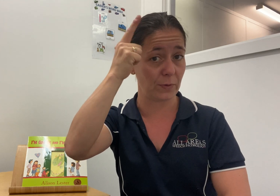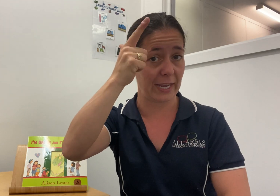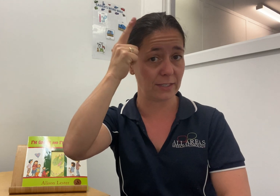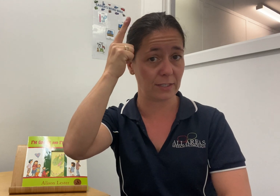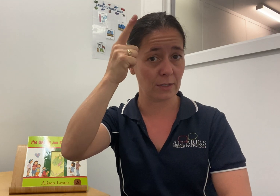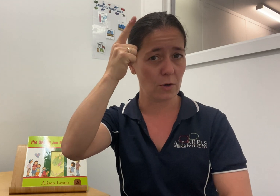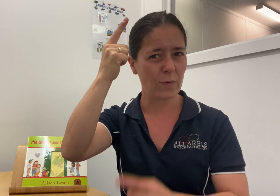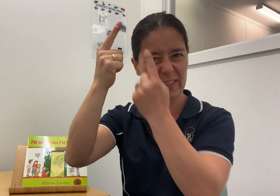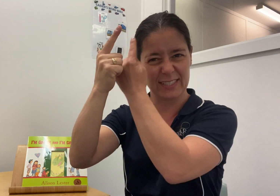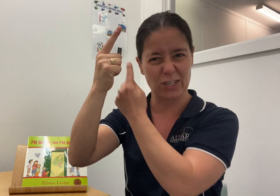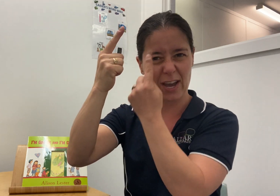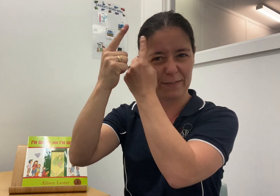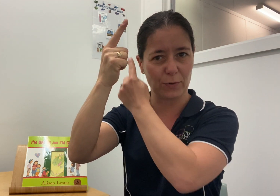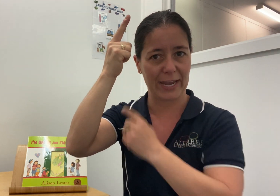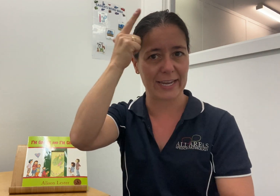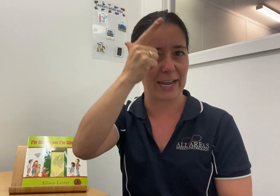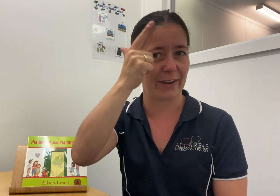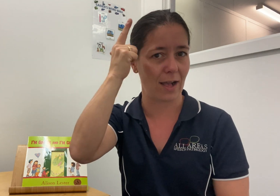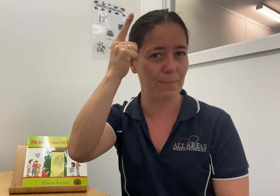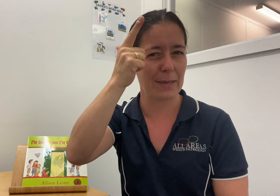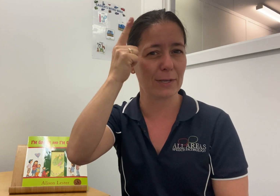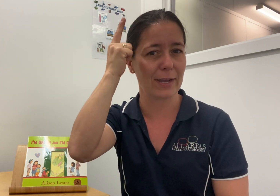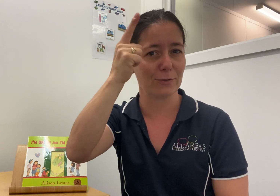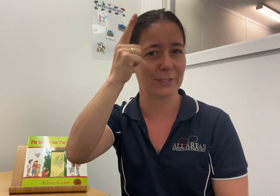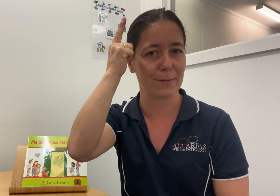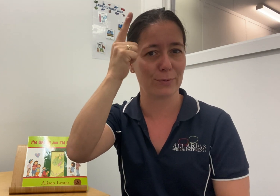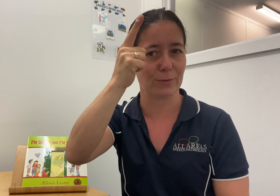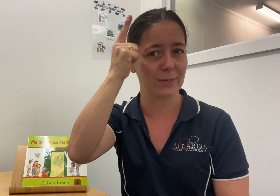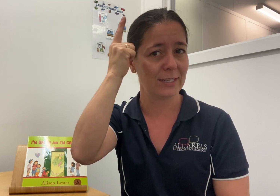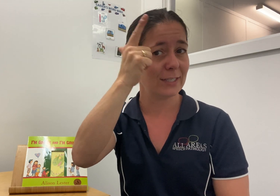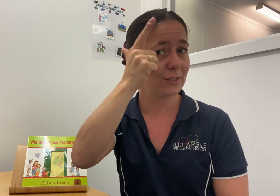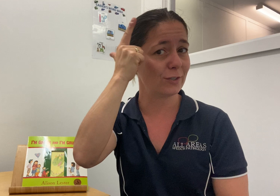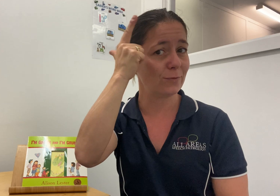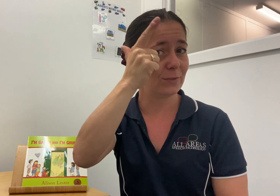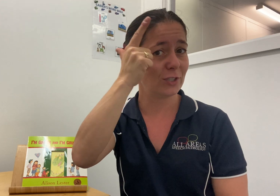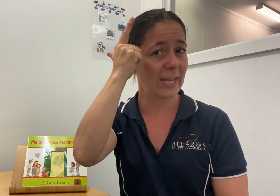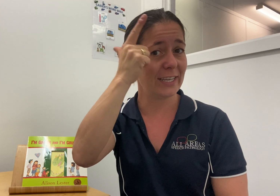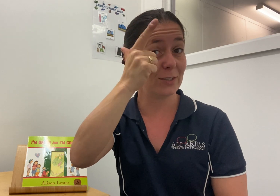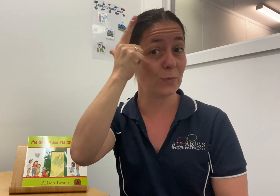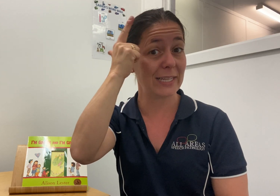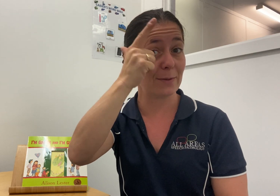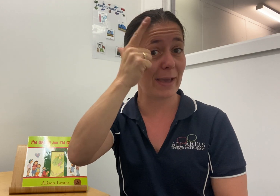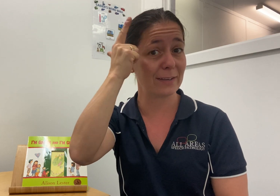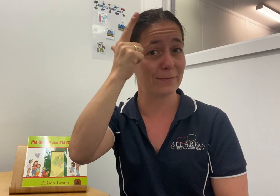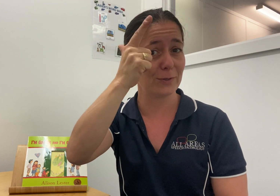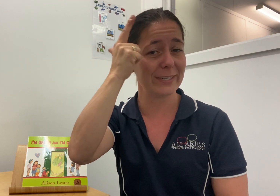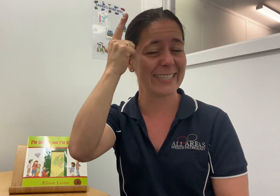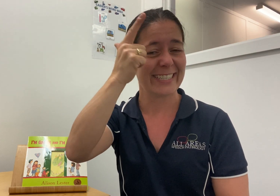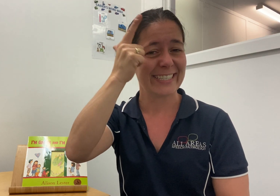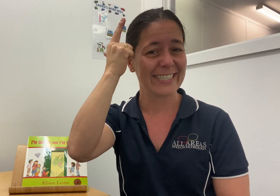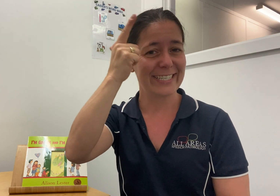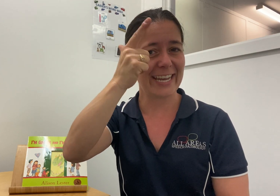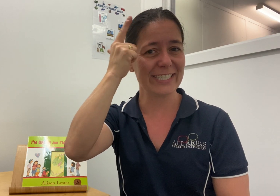head, around the side of your head area, maybe around your temple. So shake it or wiggle it back and forward. Teacher.